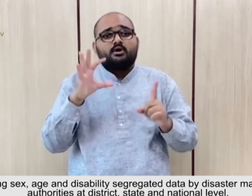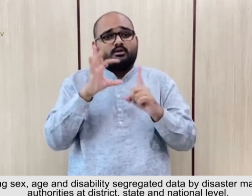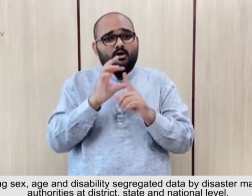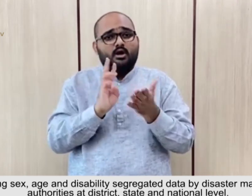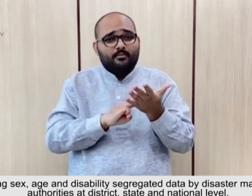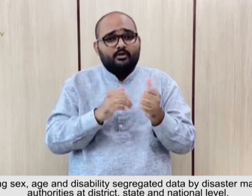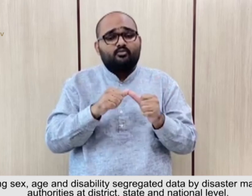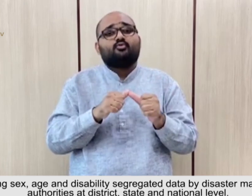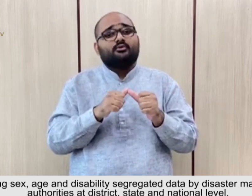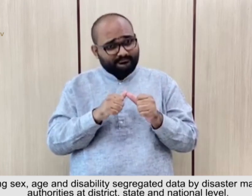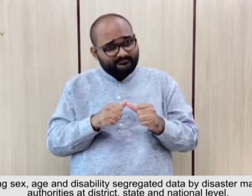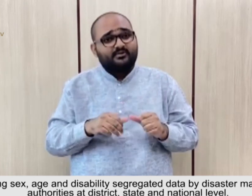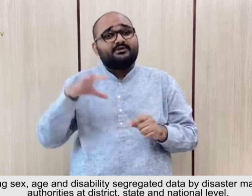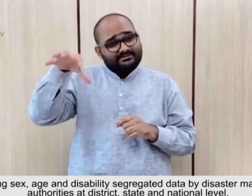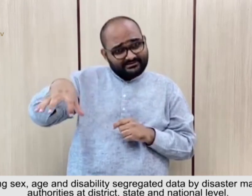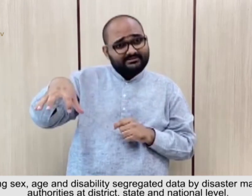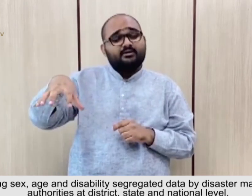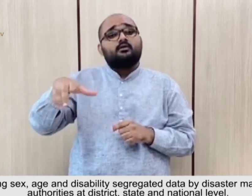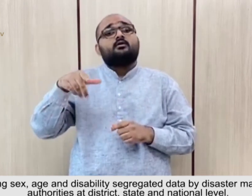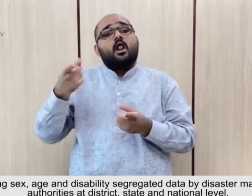state, 7. and national level.